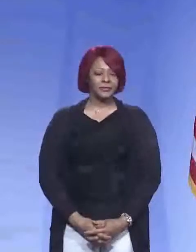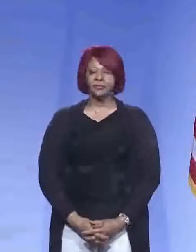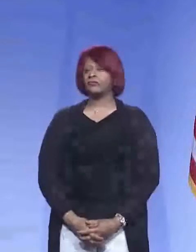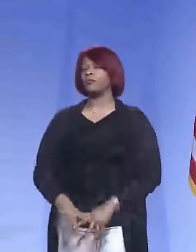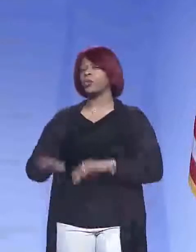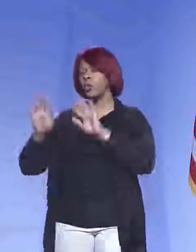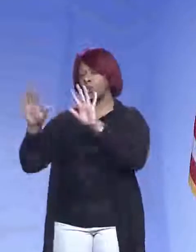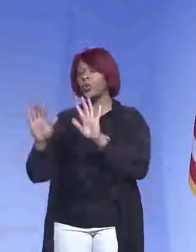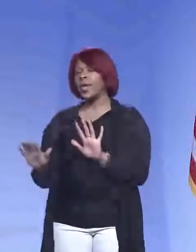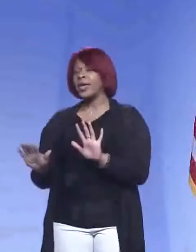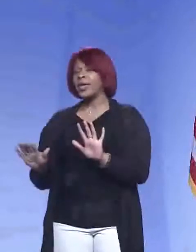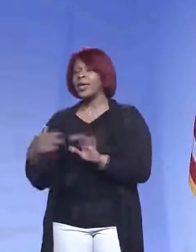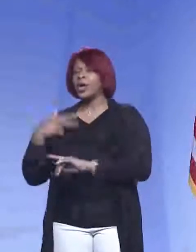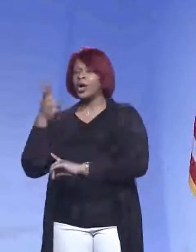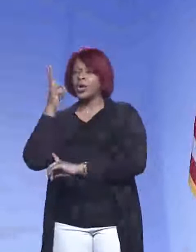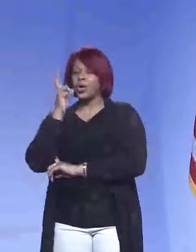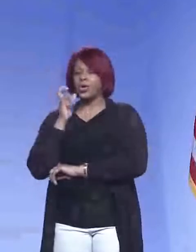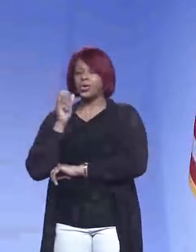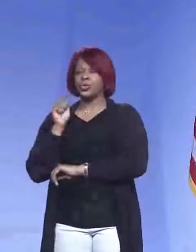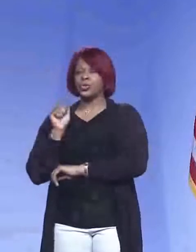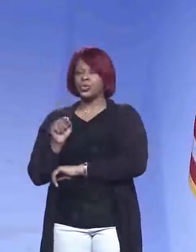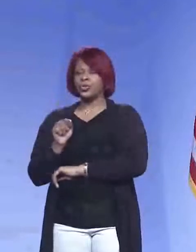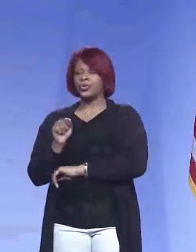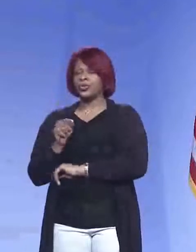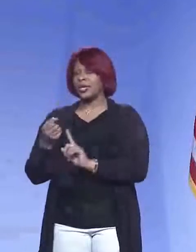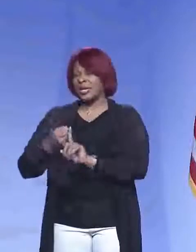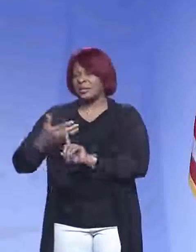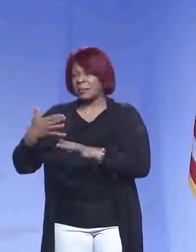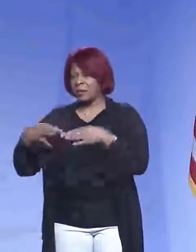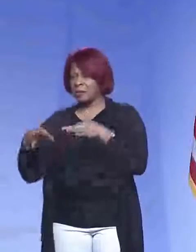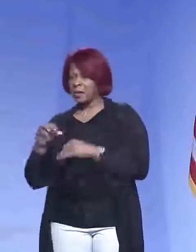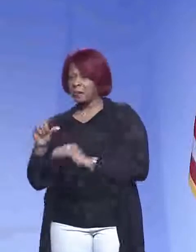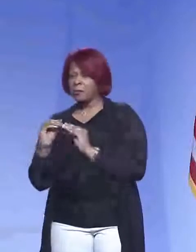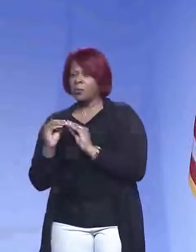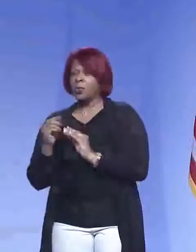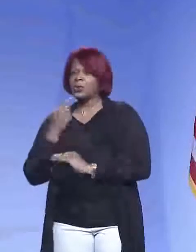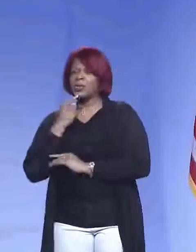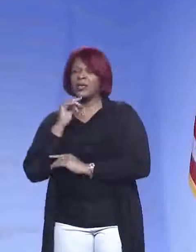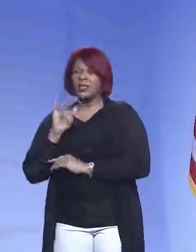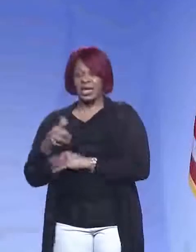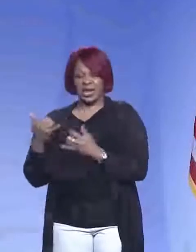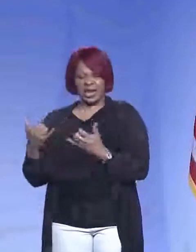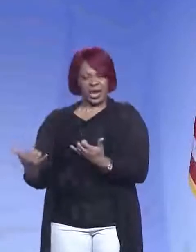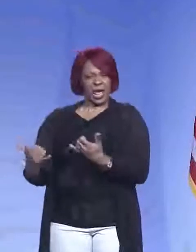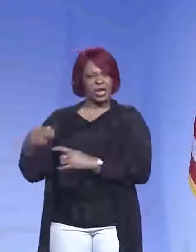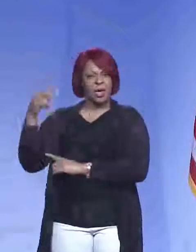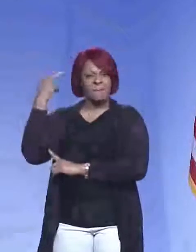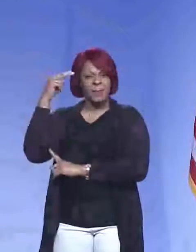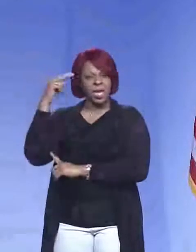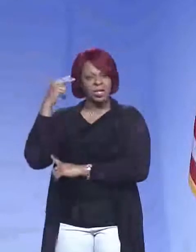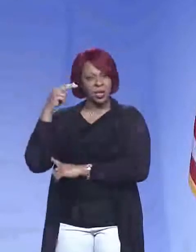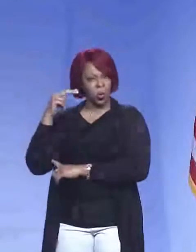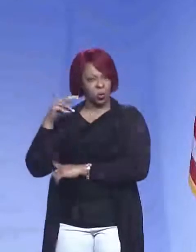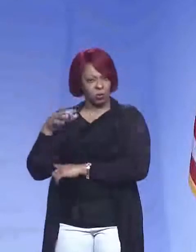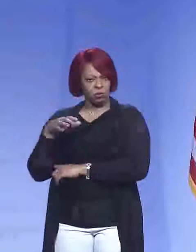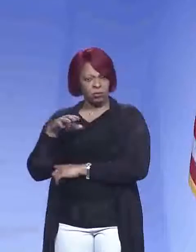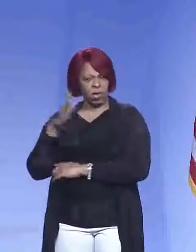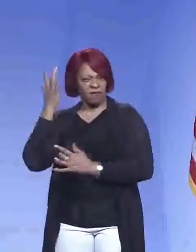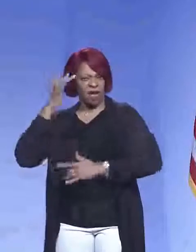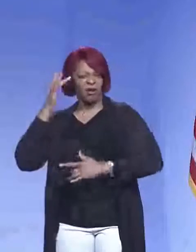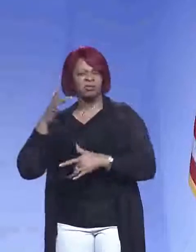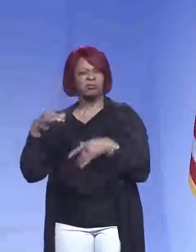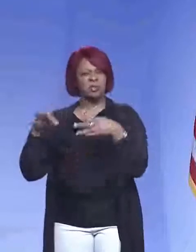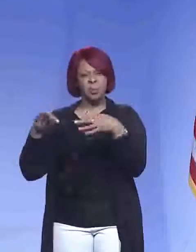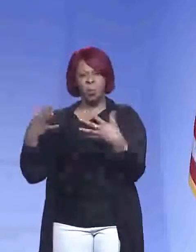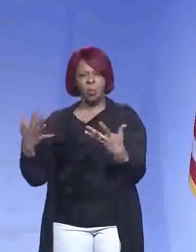Great. And so I heard you just if you could expand on that, though, you said there's now been a Mexico strain detected. If you could just give us a better